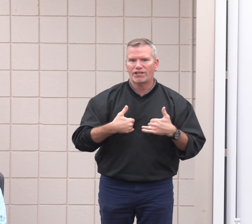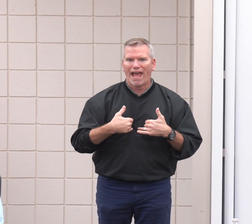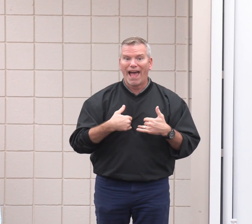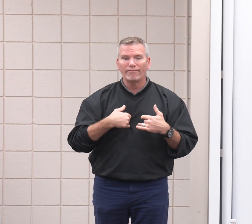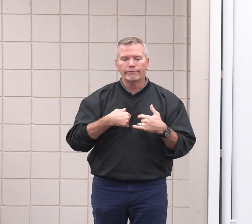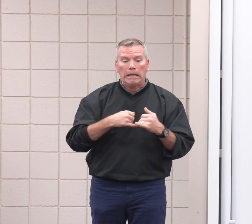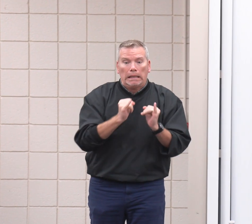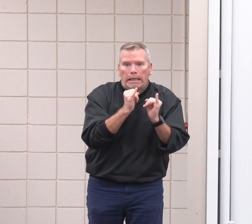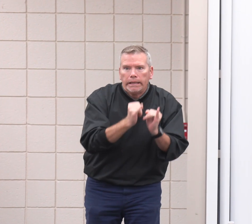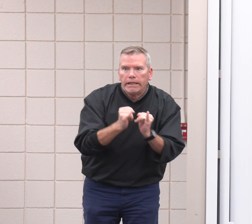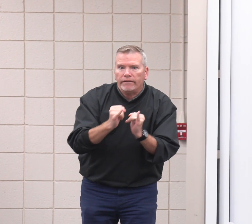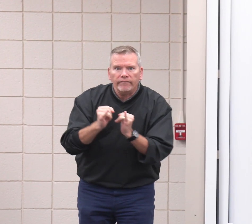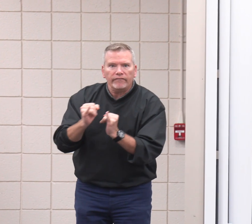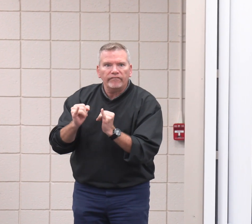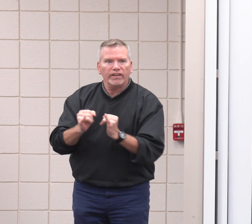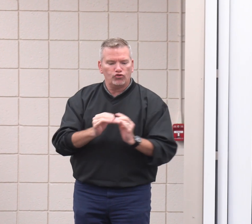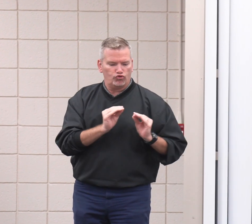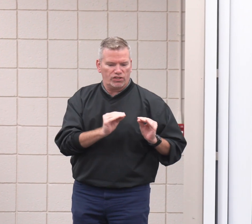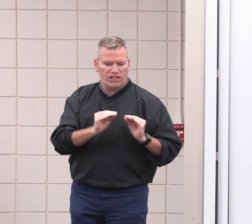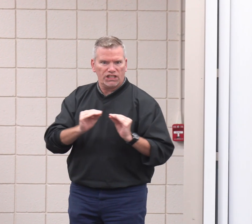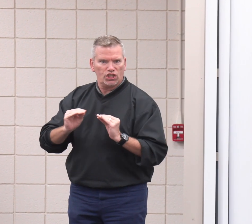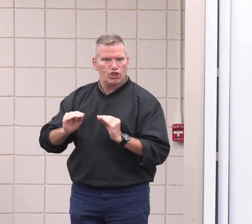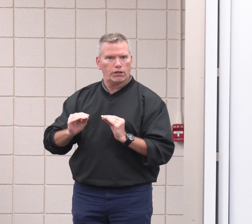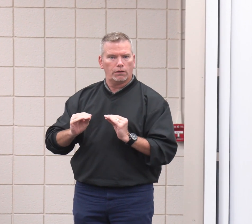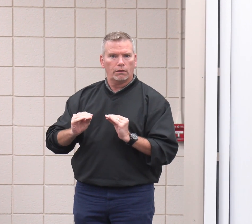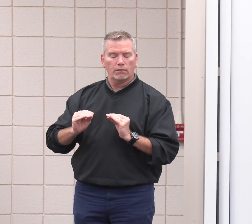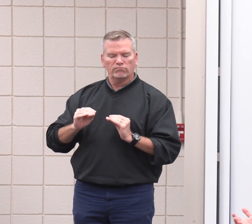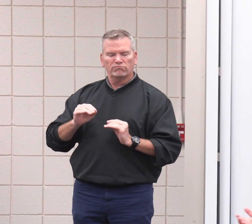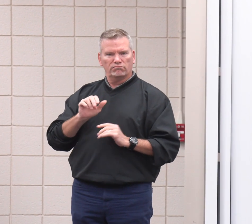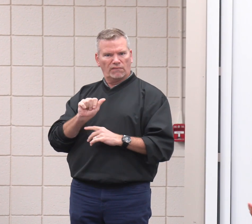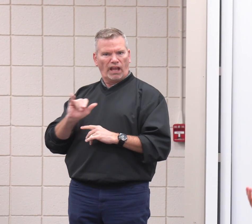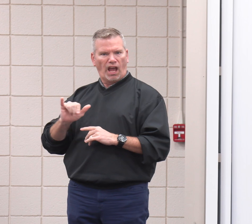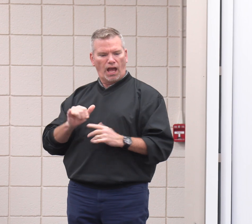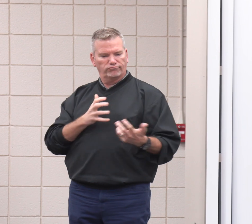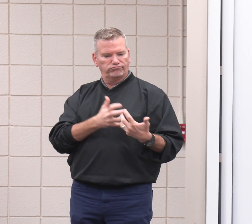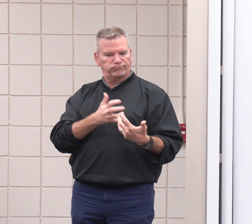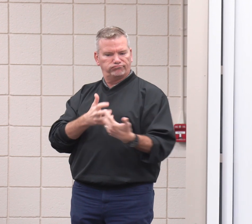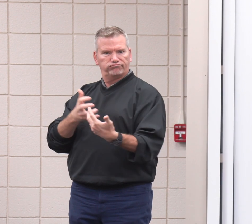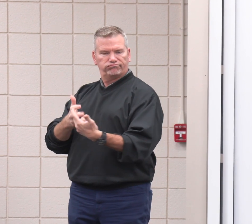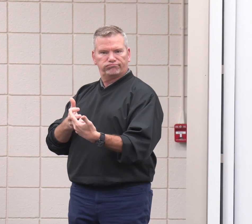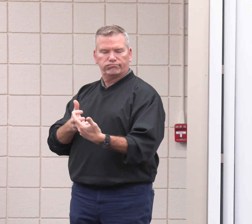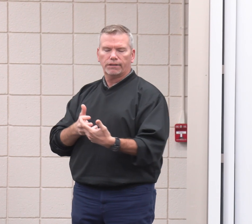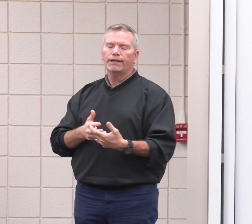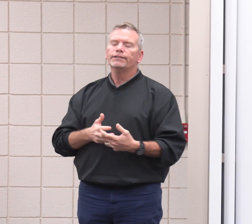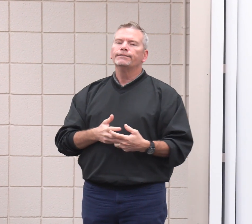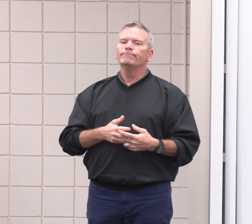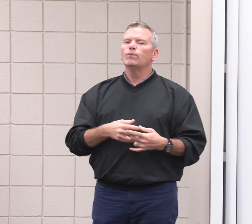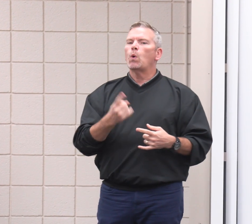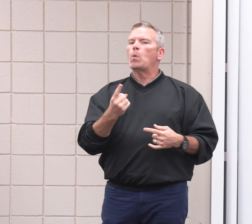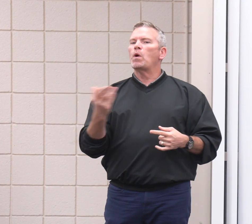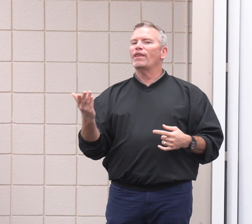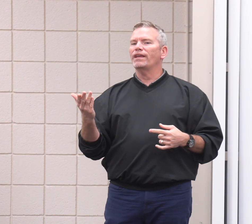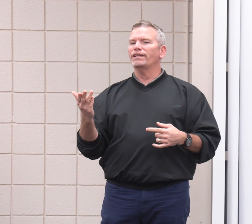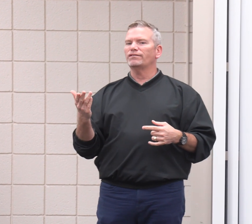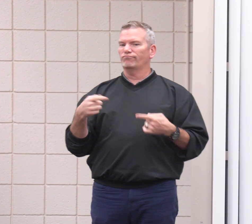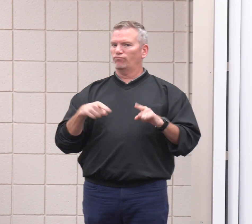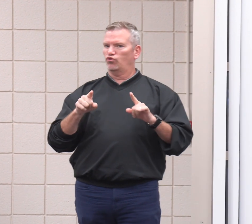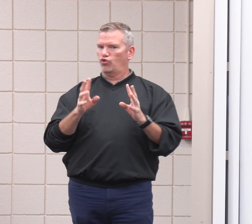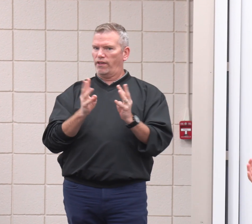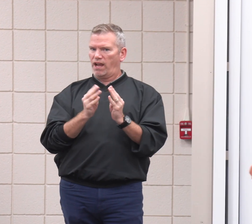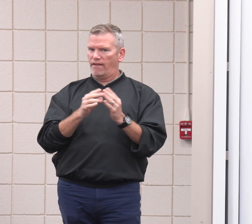example. One of the things that they talked about eating up there again this past week was